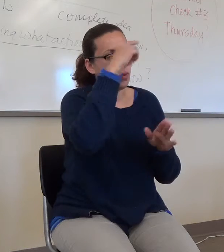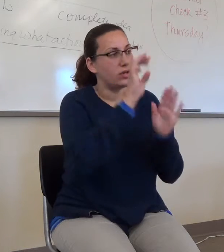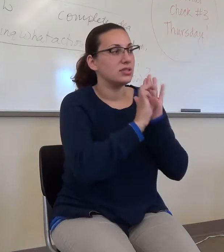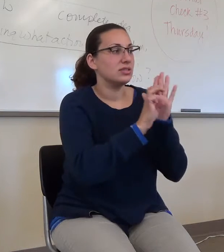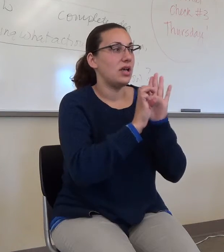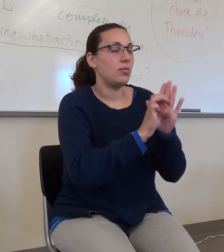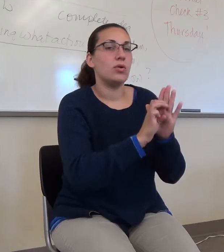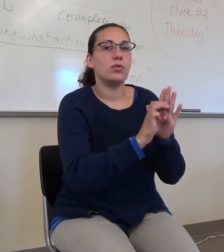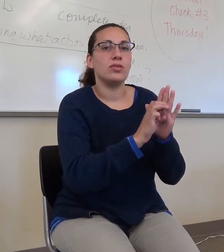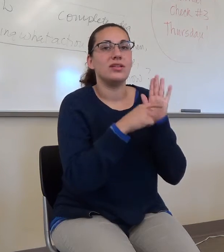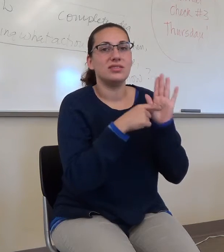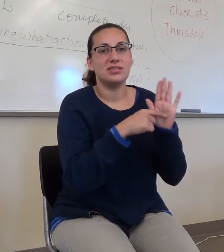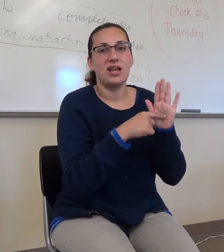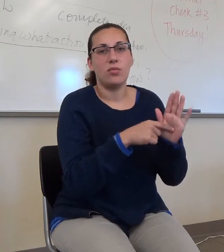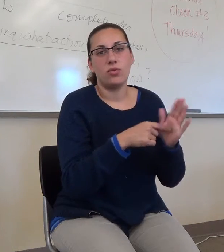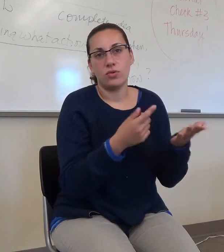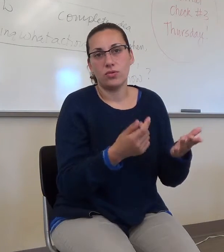example, okay?